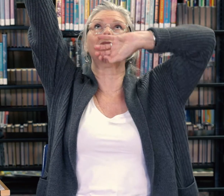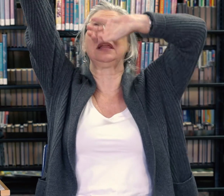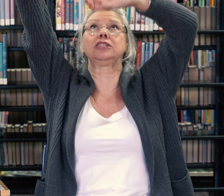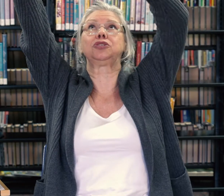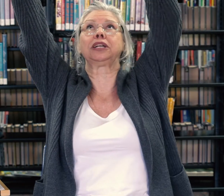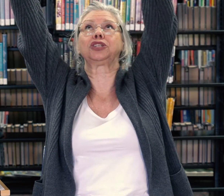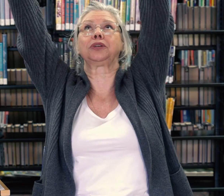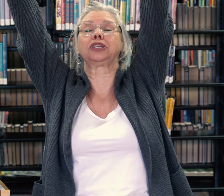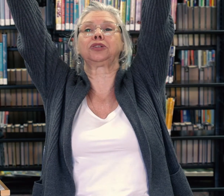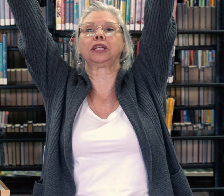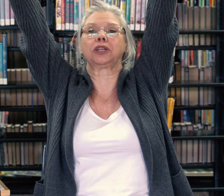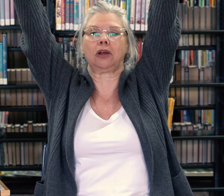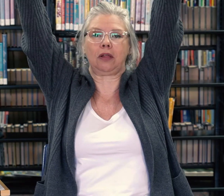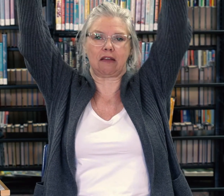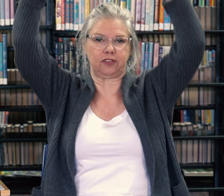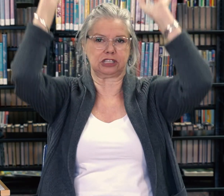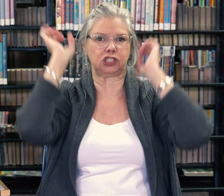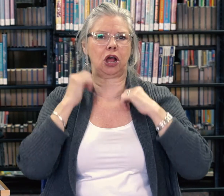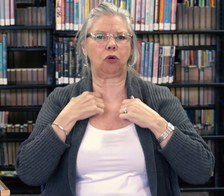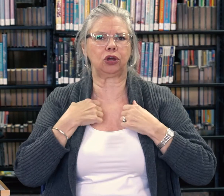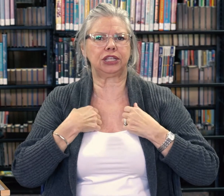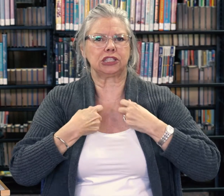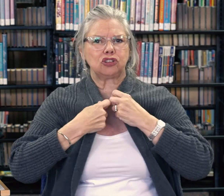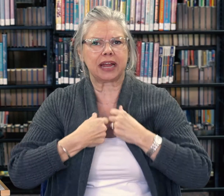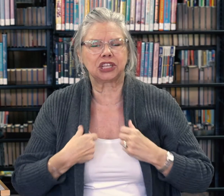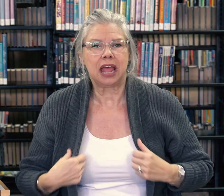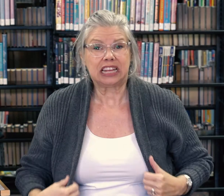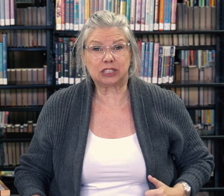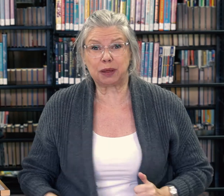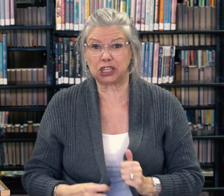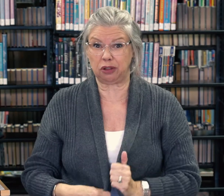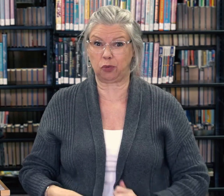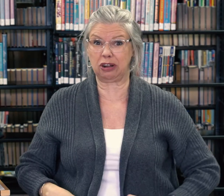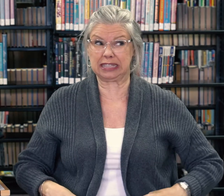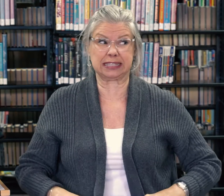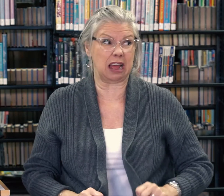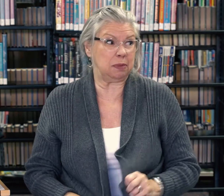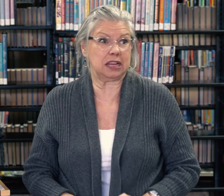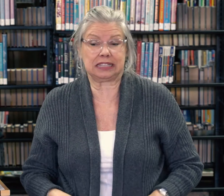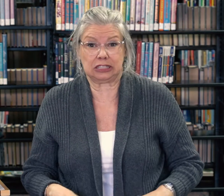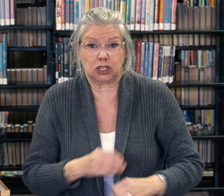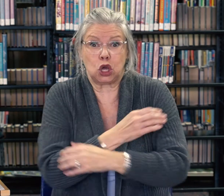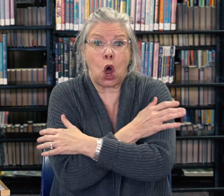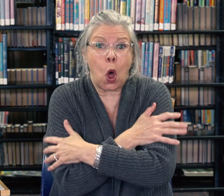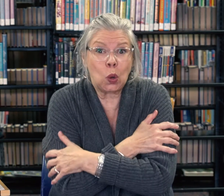Oh, let's stretch, stretch, stretch. Oh, that feels so good to stretch, especially if we're inside because it's cold